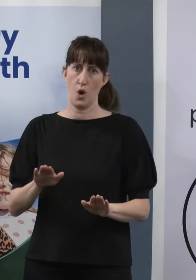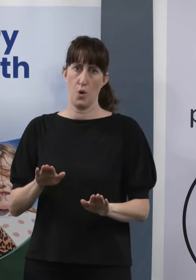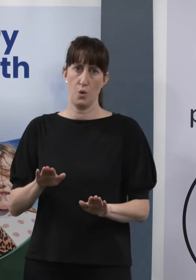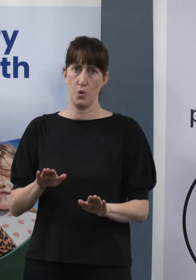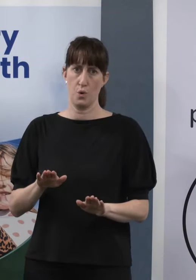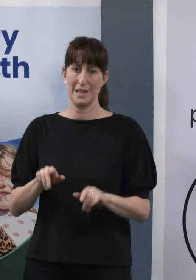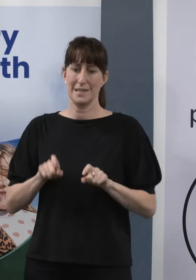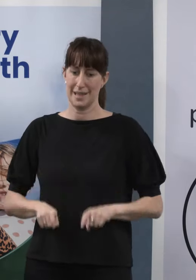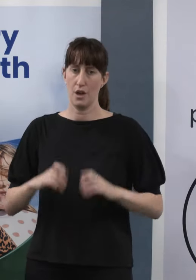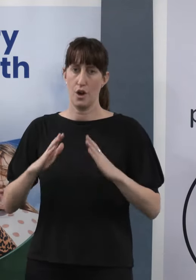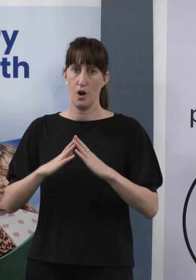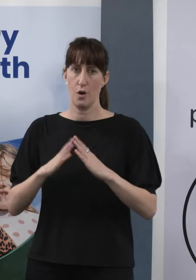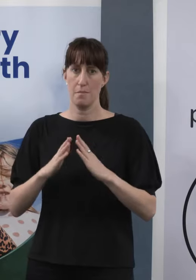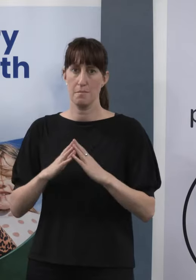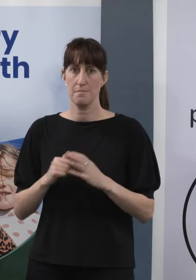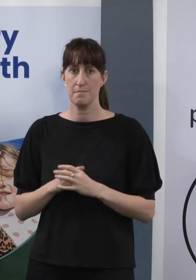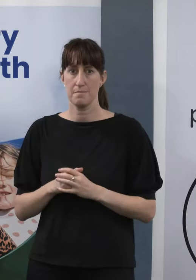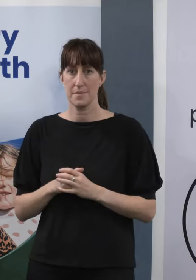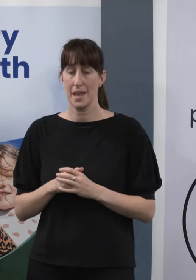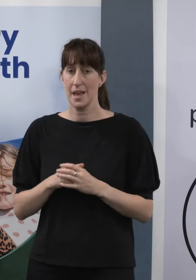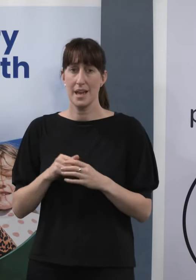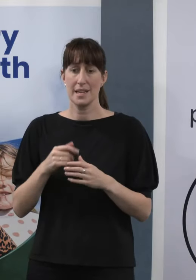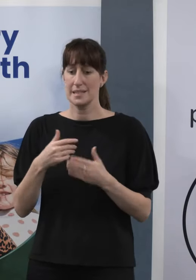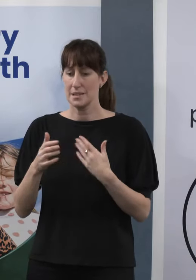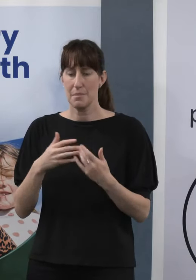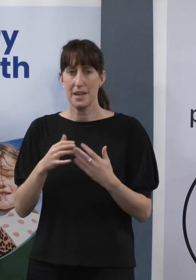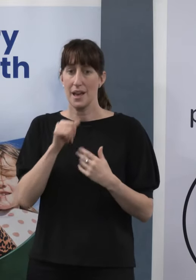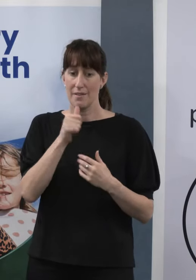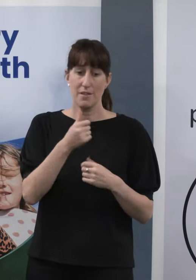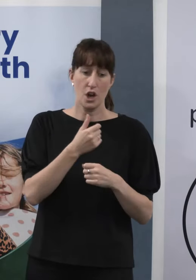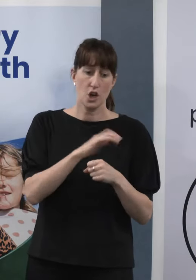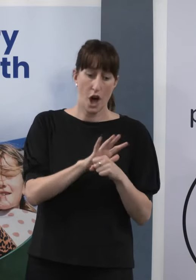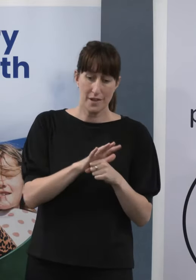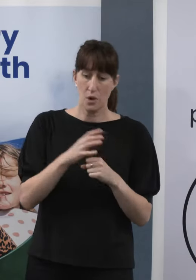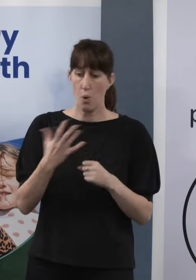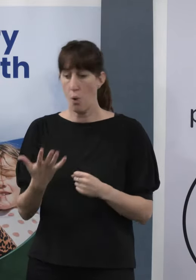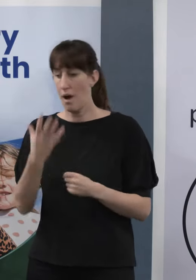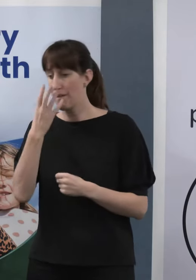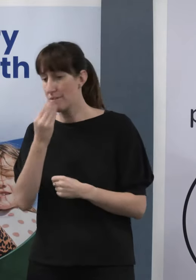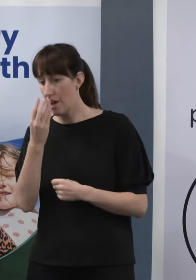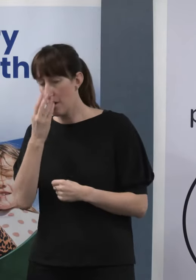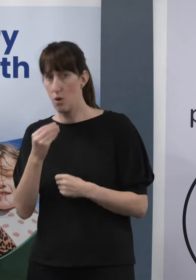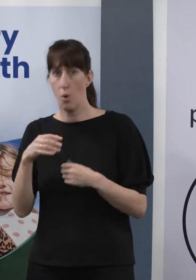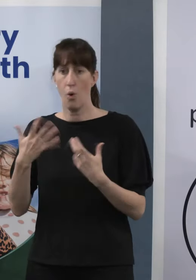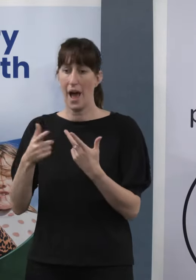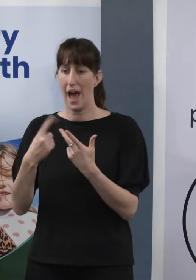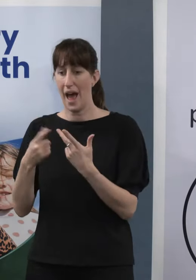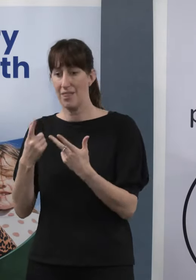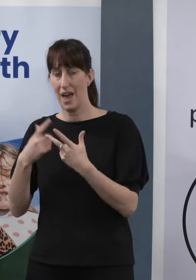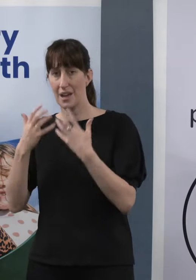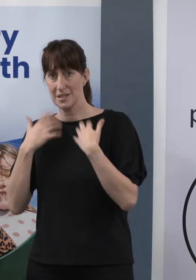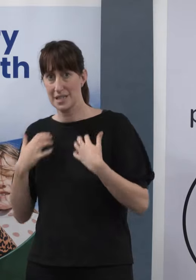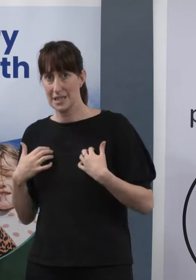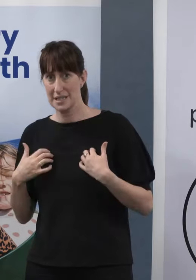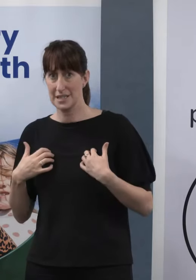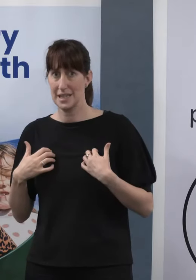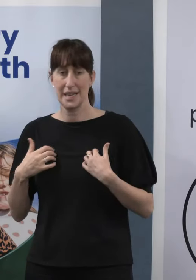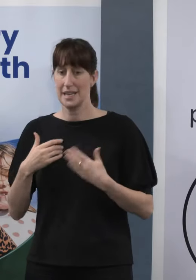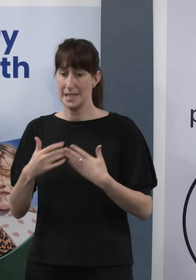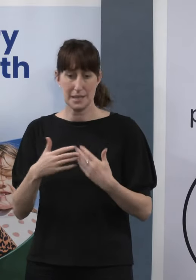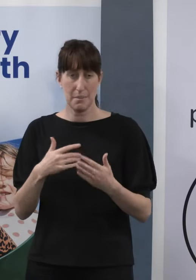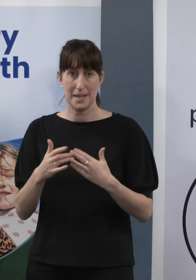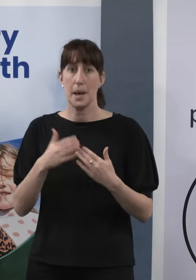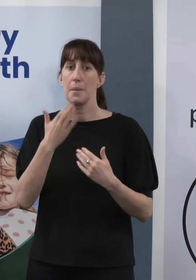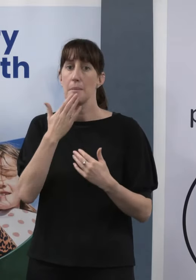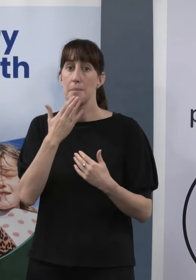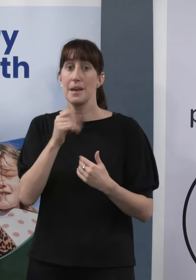but as I've said, a lot of those winter illnesses out there now are actually influenza or other viruses. The action is the same. Please stay